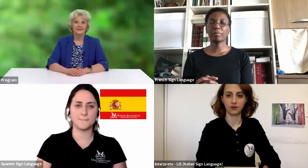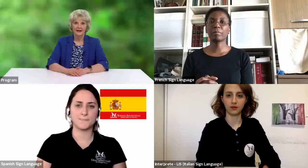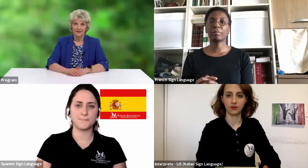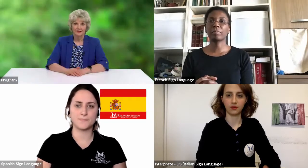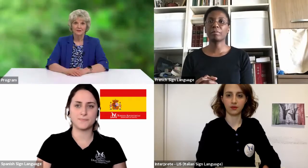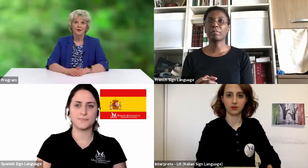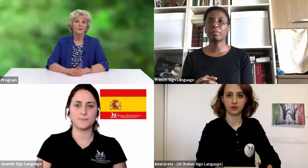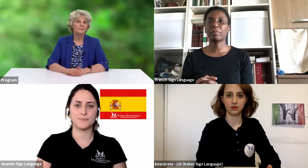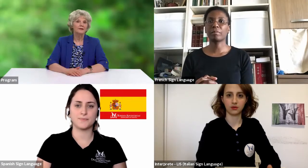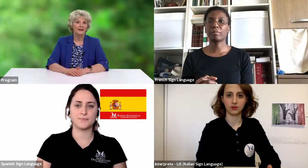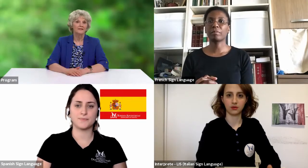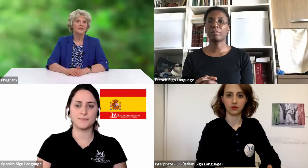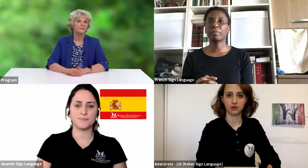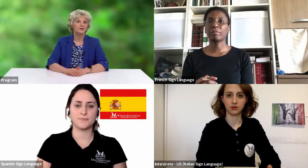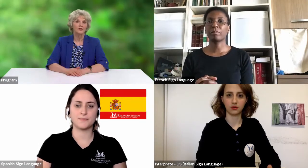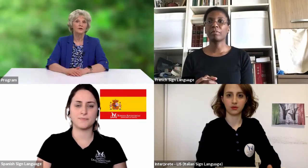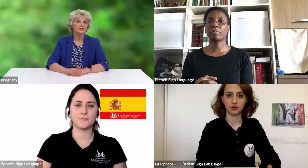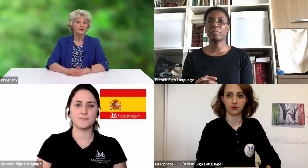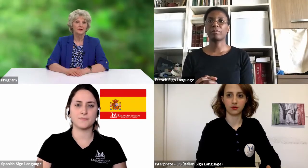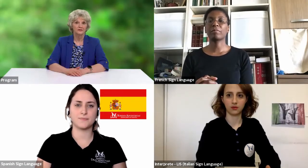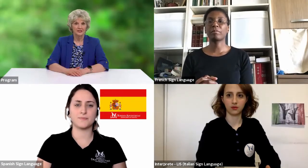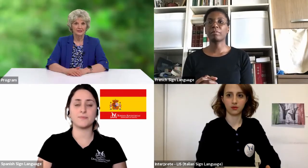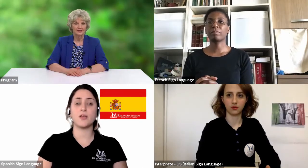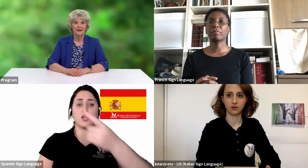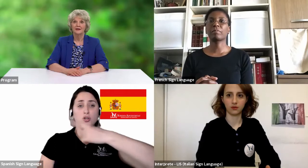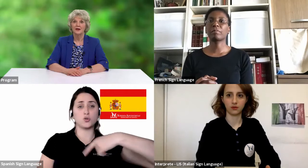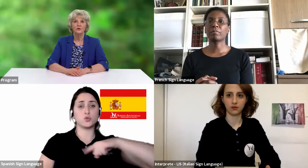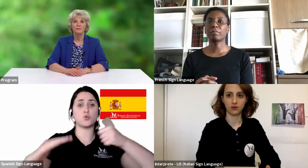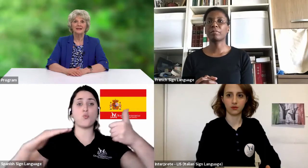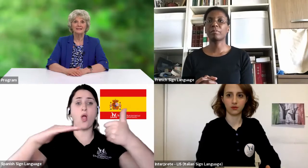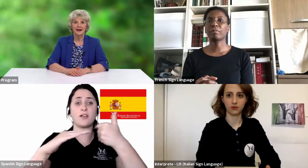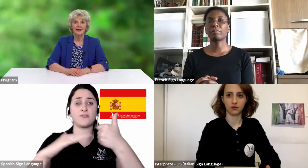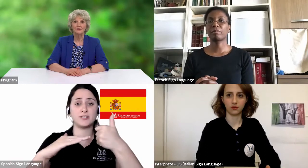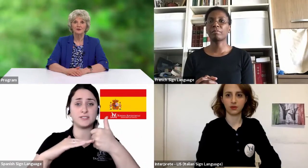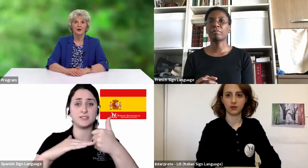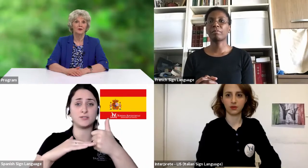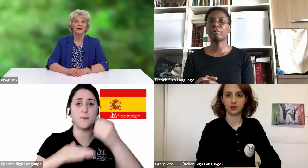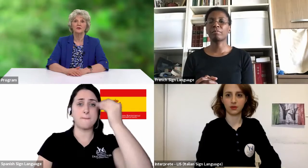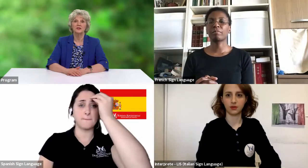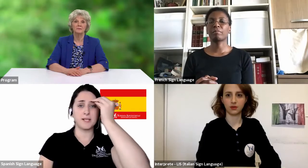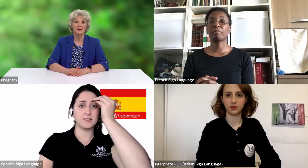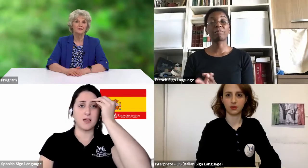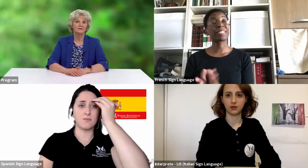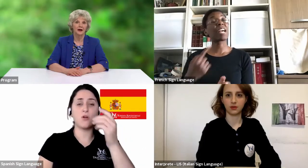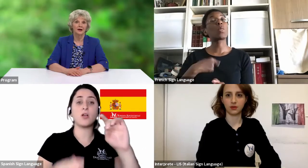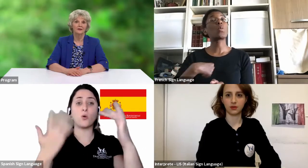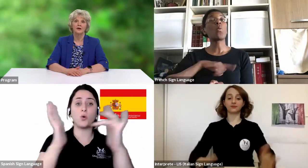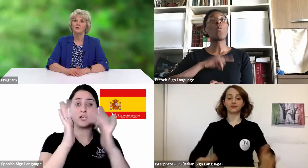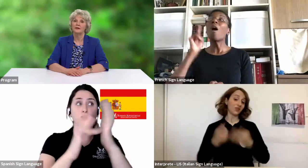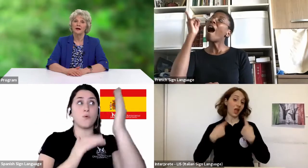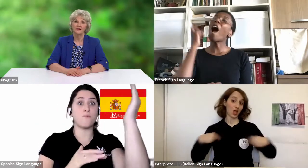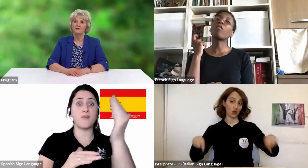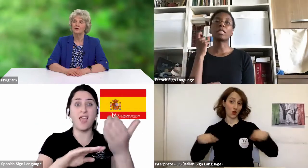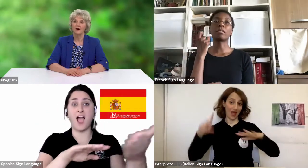As Adventists, we believe that before the return of Jesus, there will be a time of trouble in which the people of God